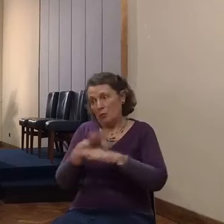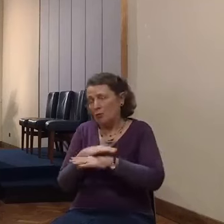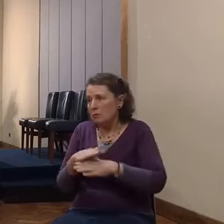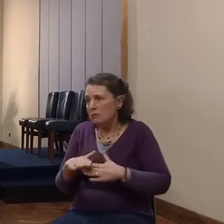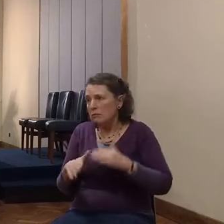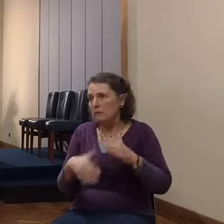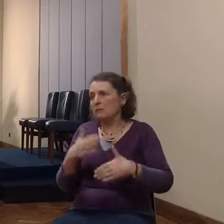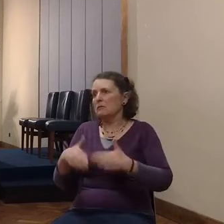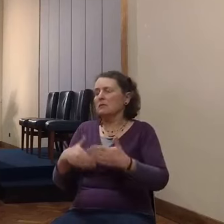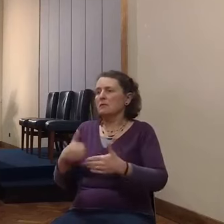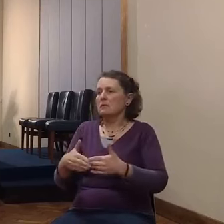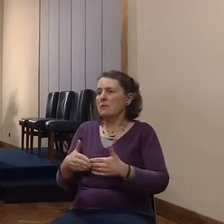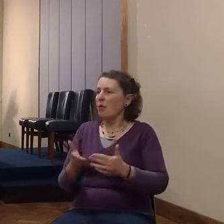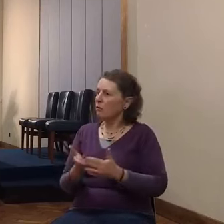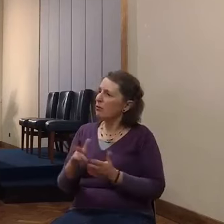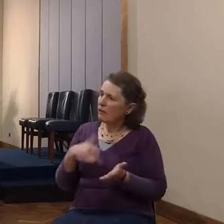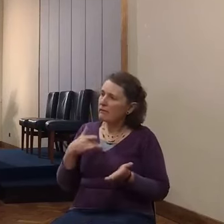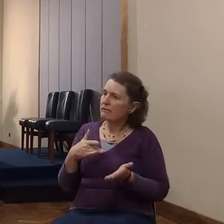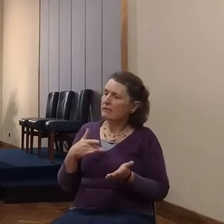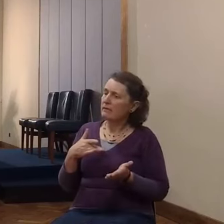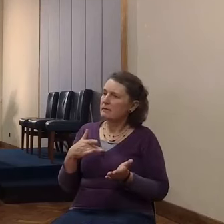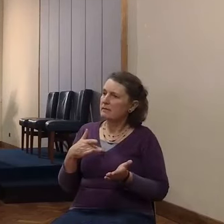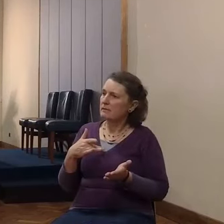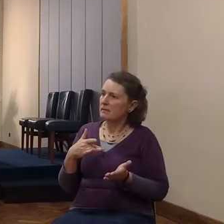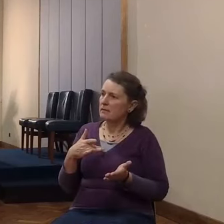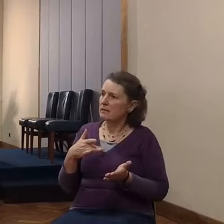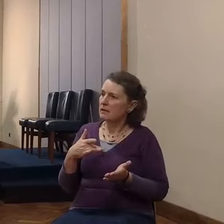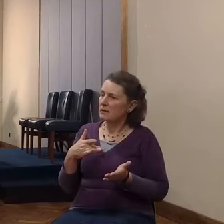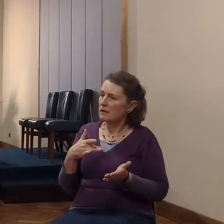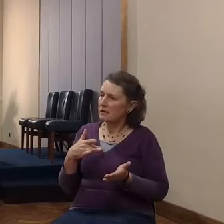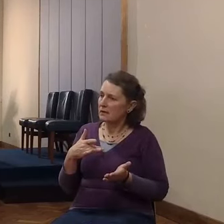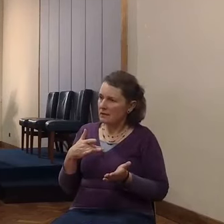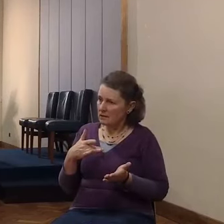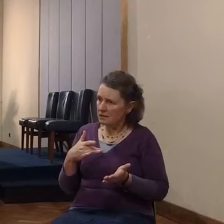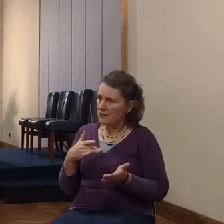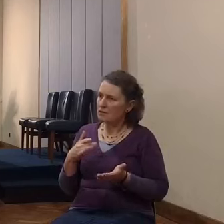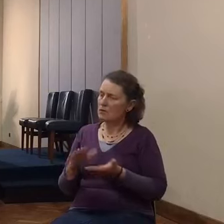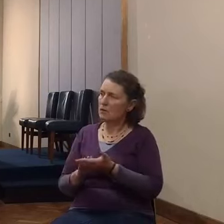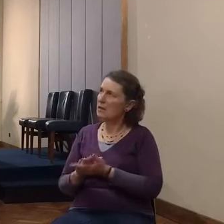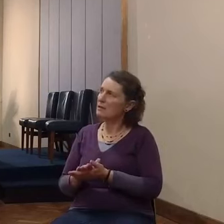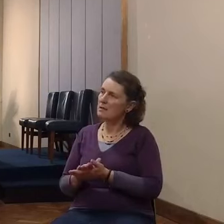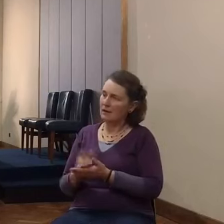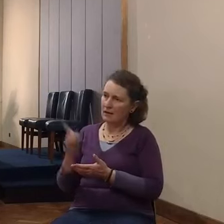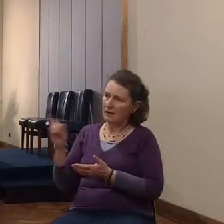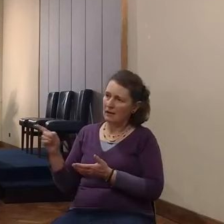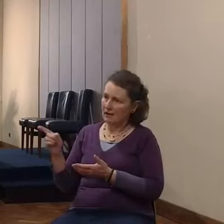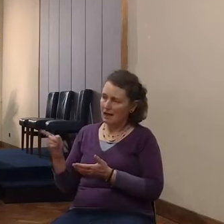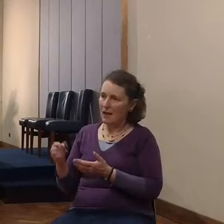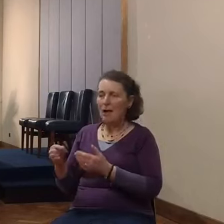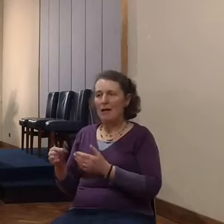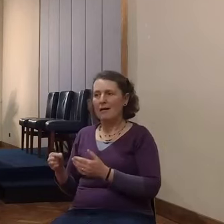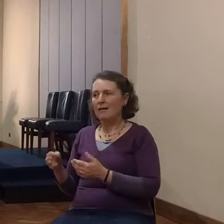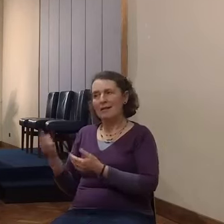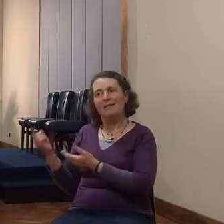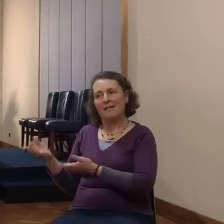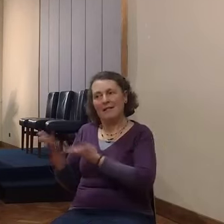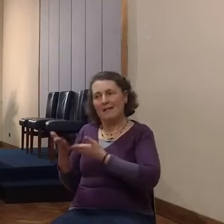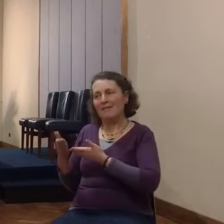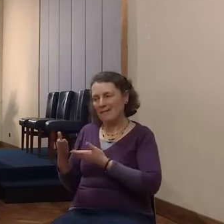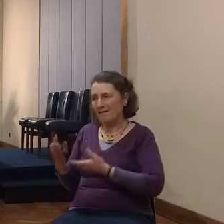And now God rejoices to build up our faith and to assure us by surprises. Things